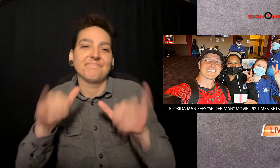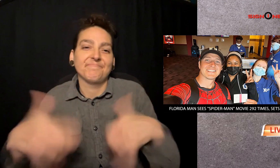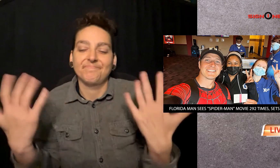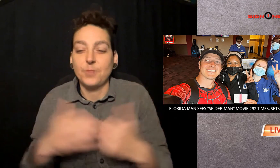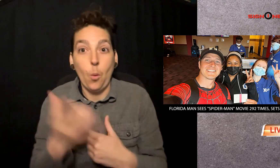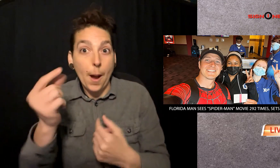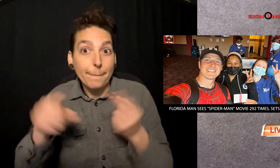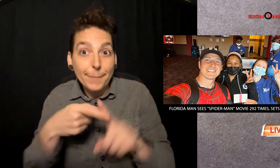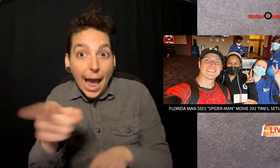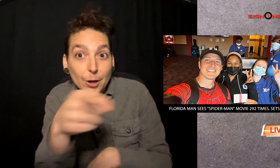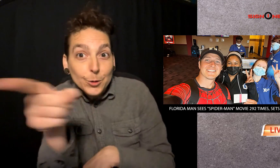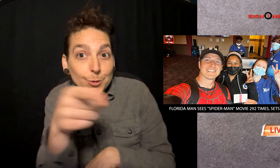What about you?